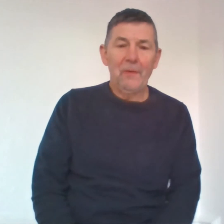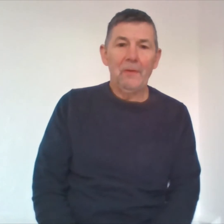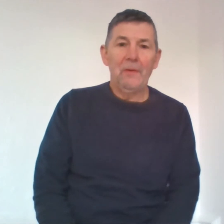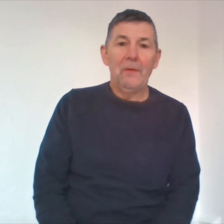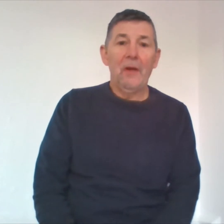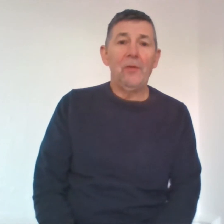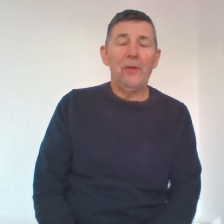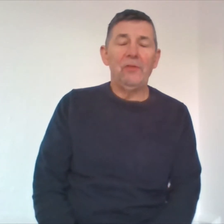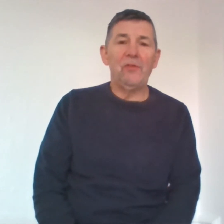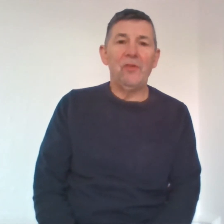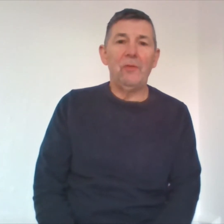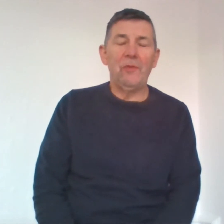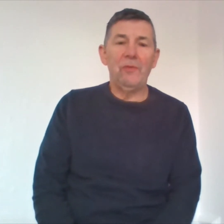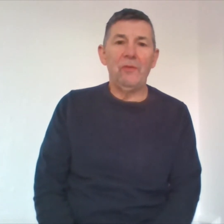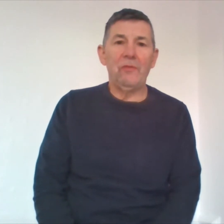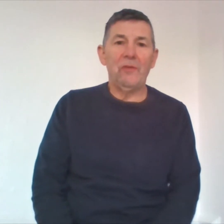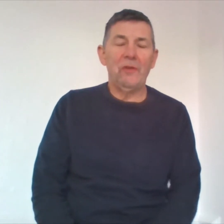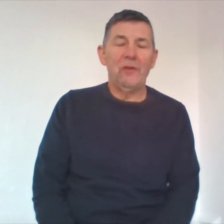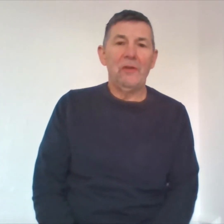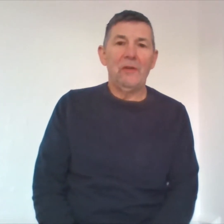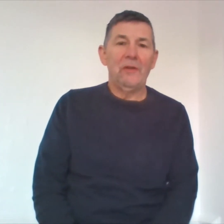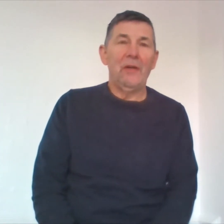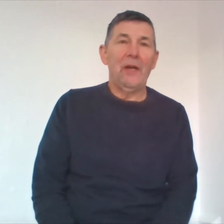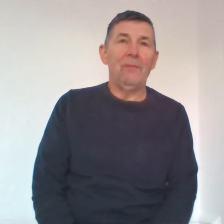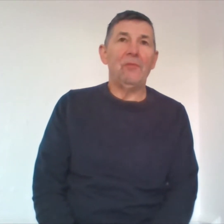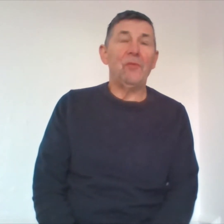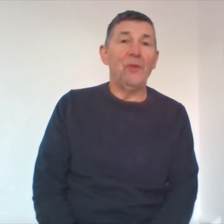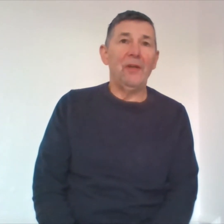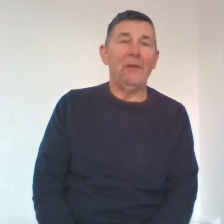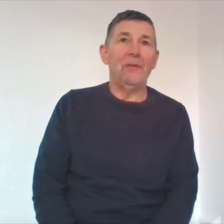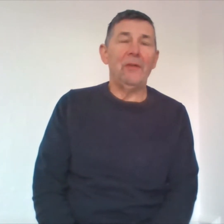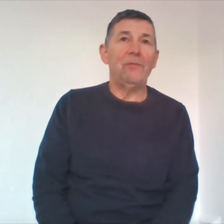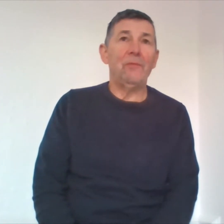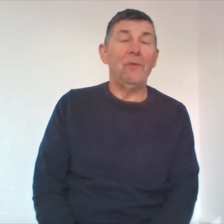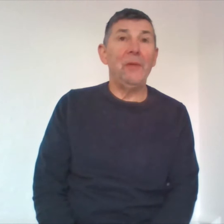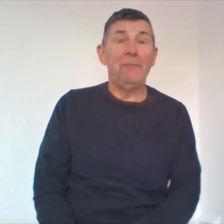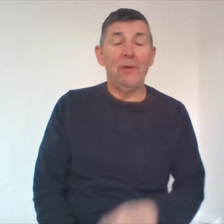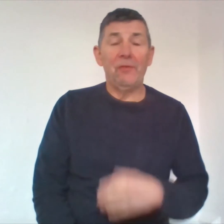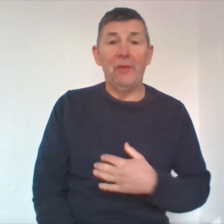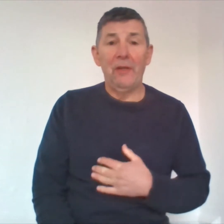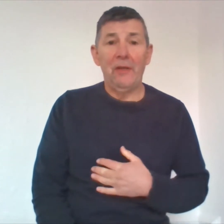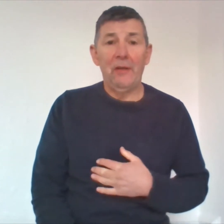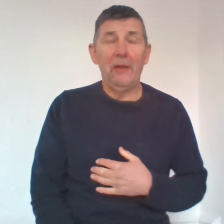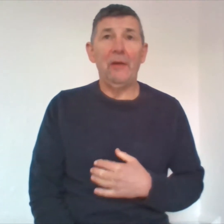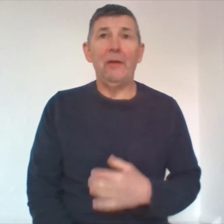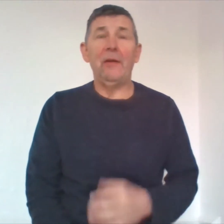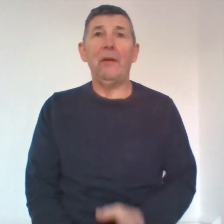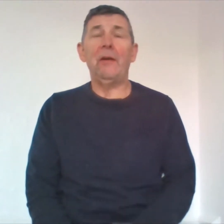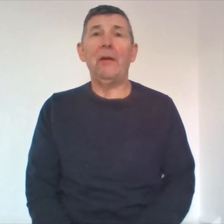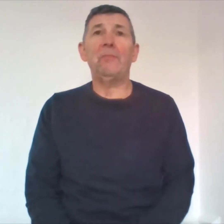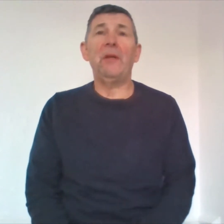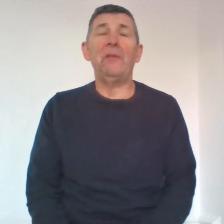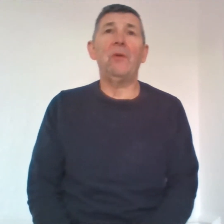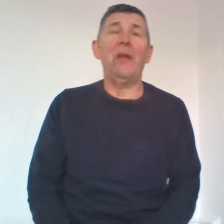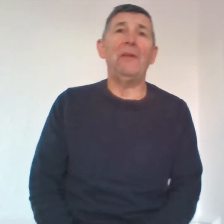I thought I'd share with you this story that for me personally explains what life